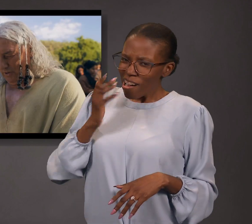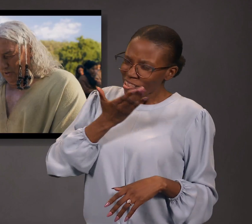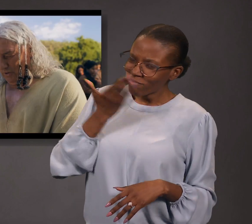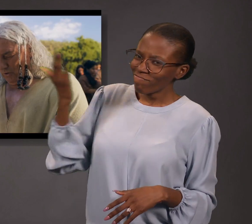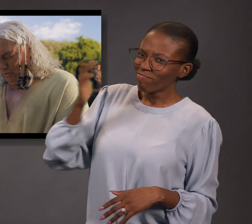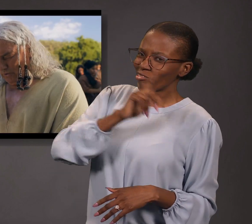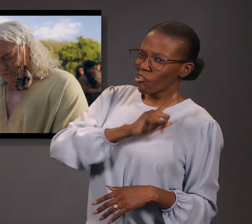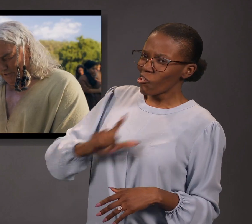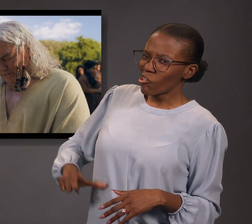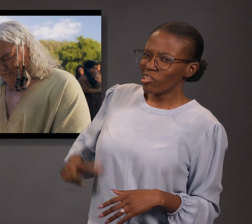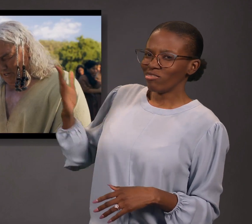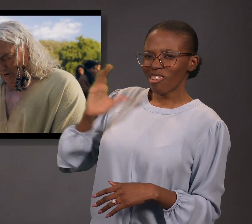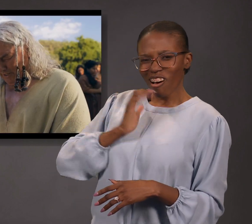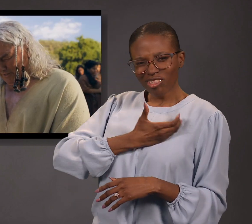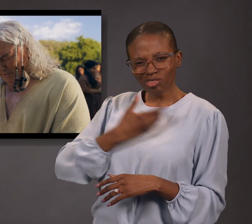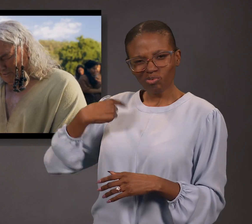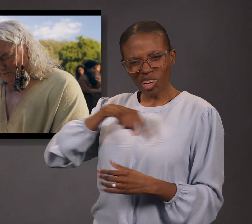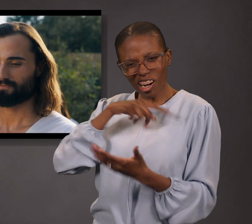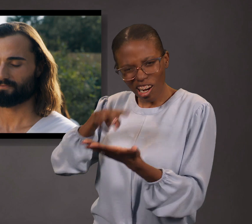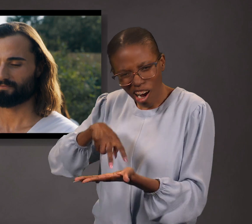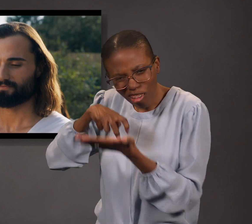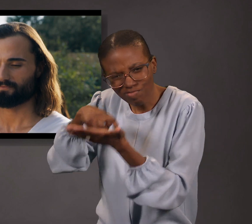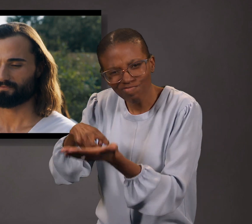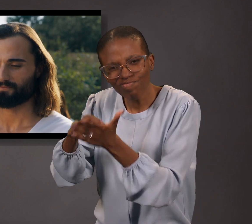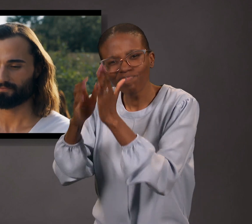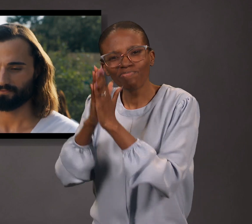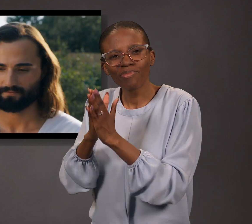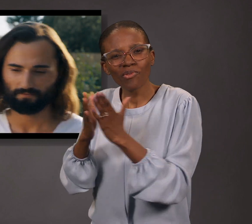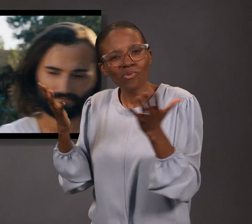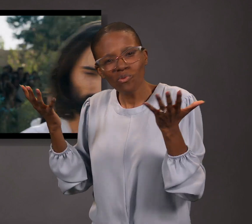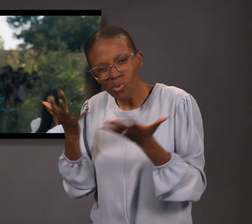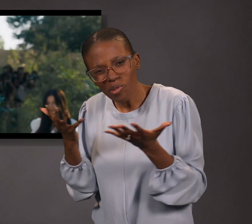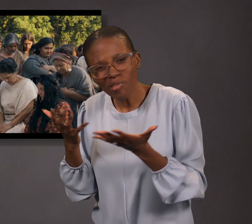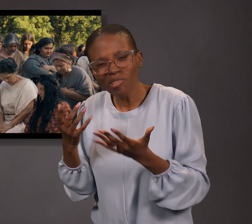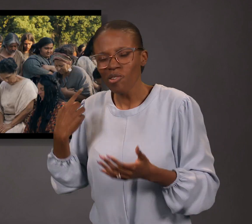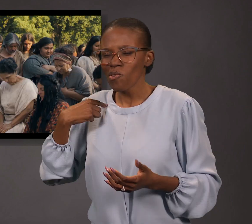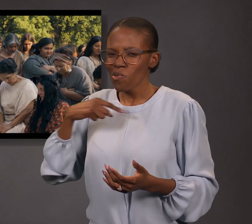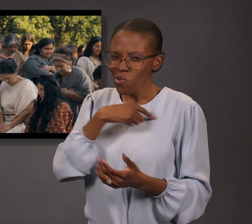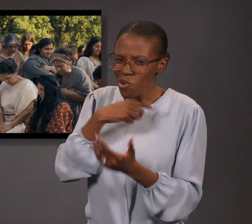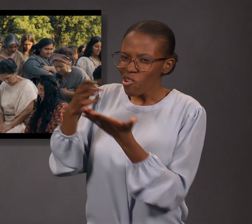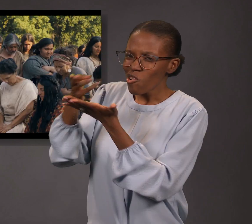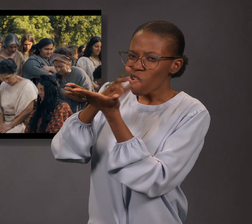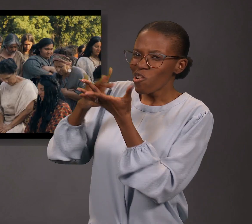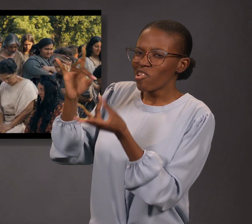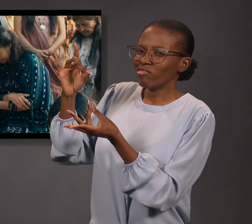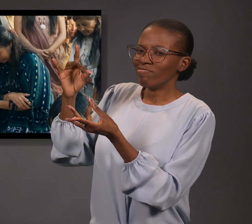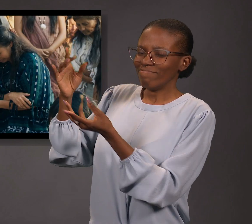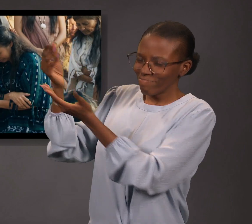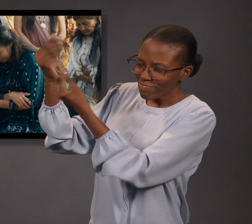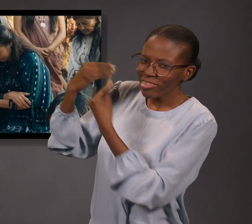O Lord, our God, we kneel in prayer and pray for that which we desire.